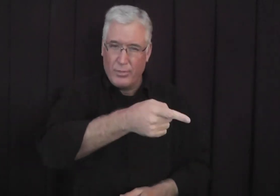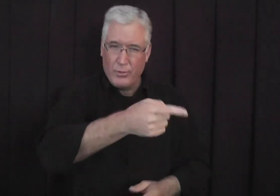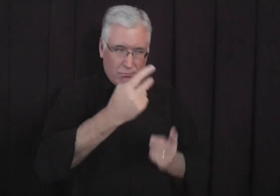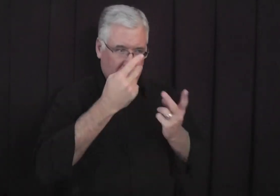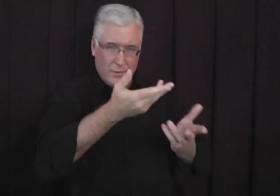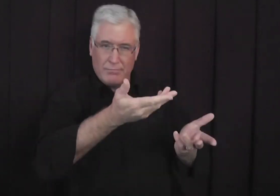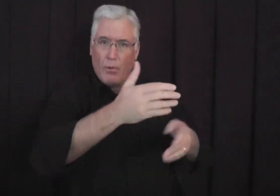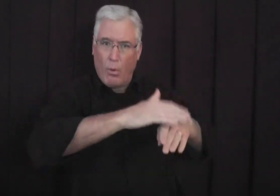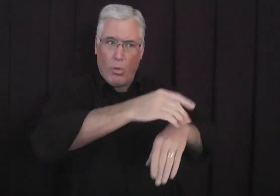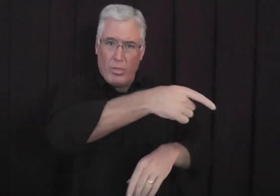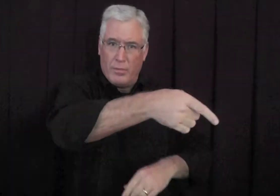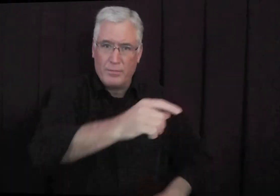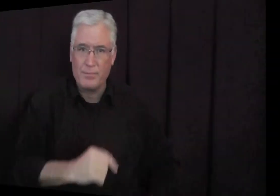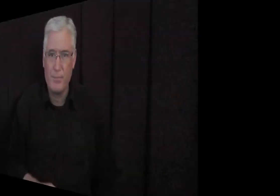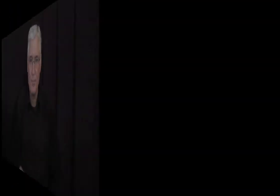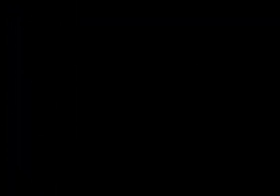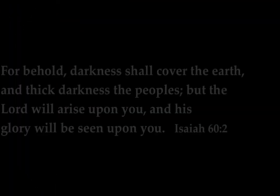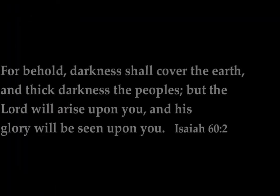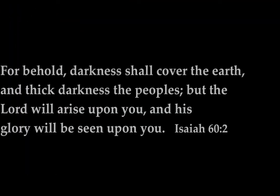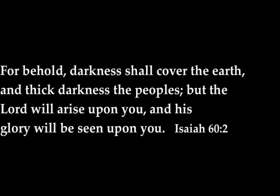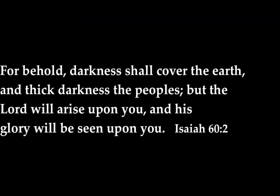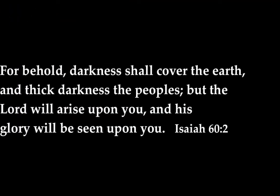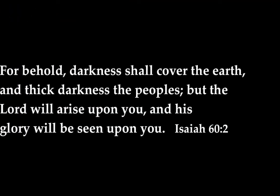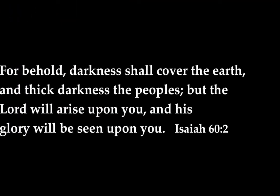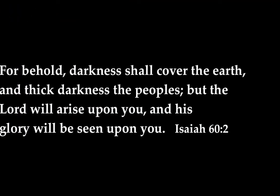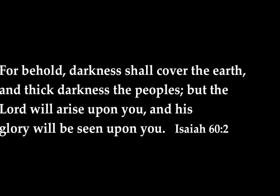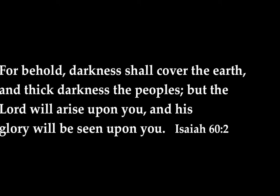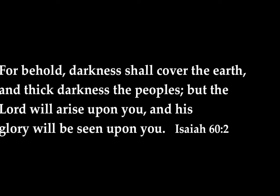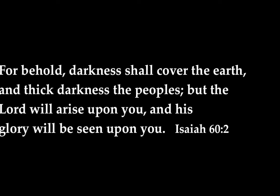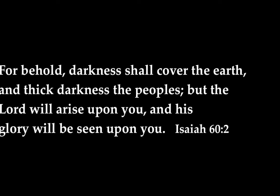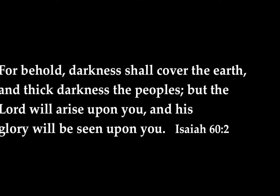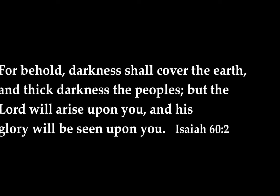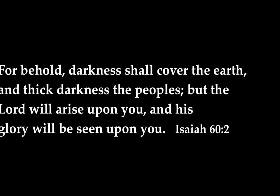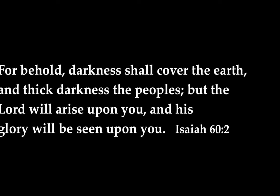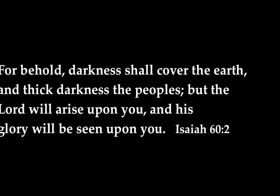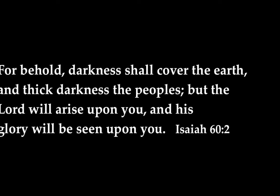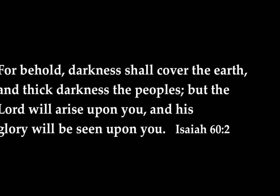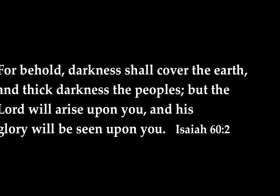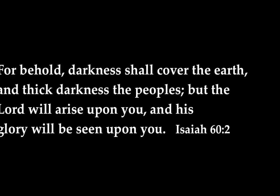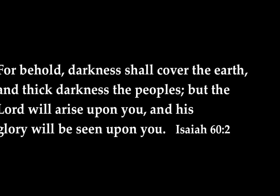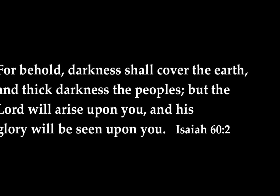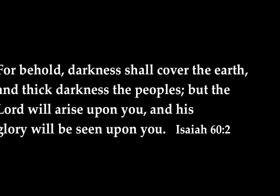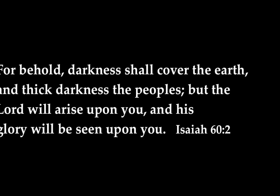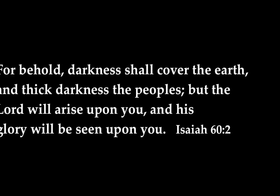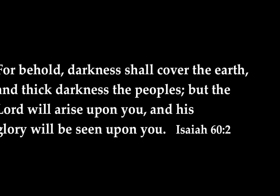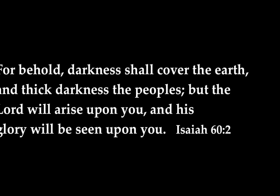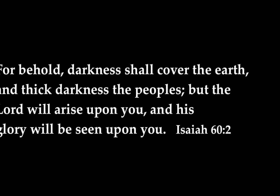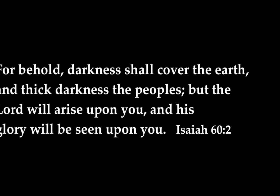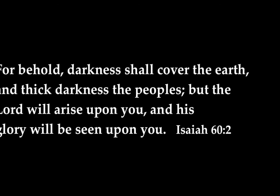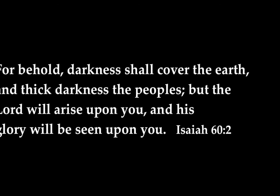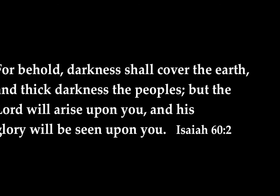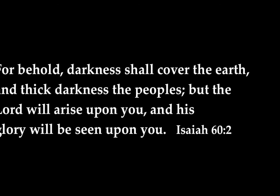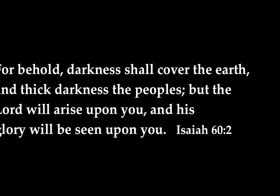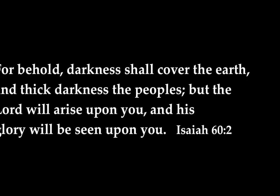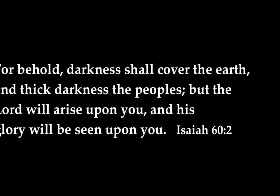glory would shine upon them. For behold, darkness shall cover the earth, and thick darkness the peoples,